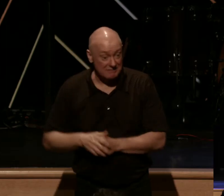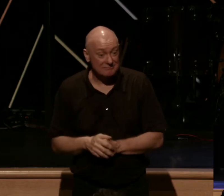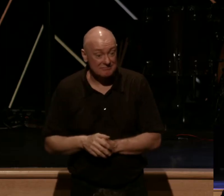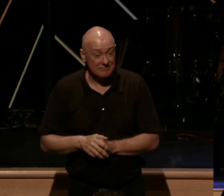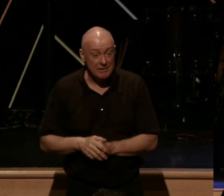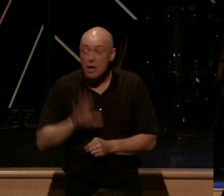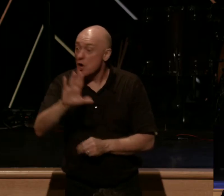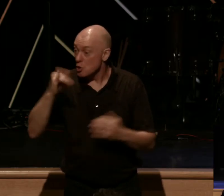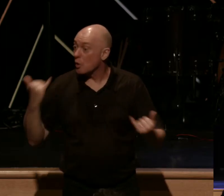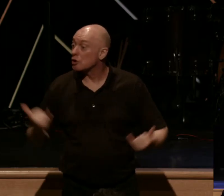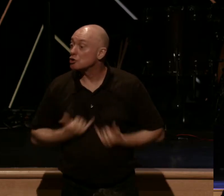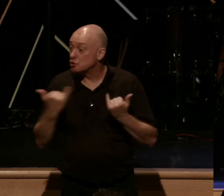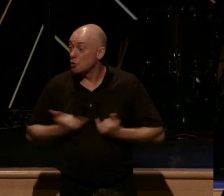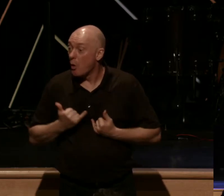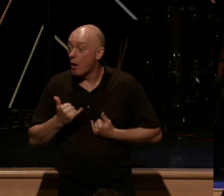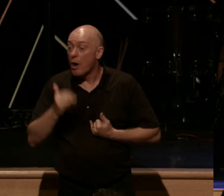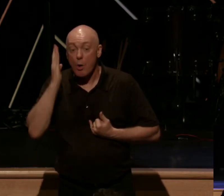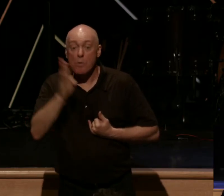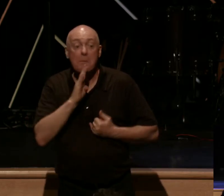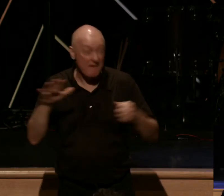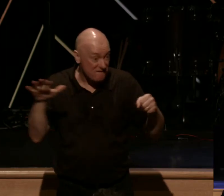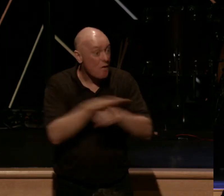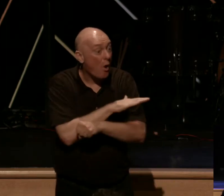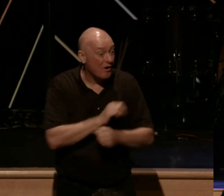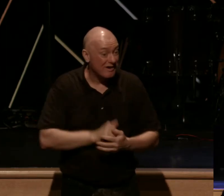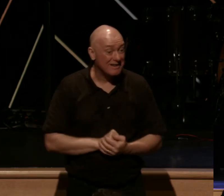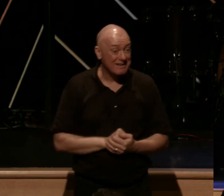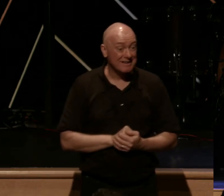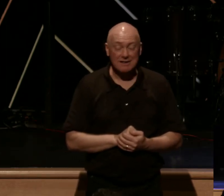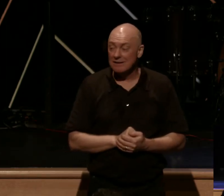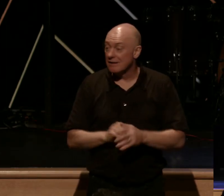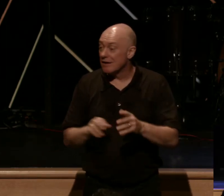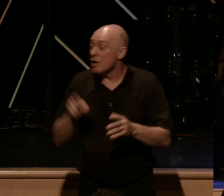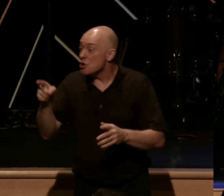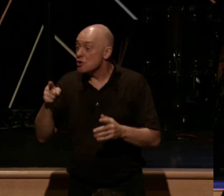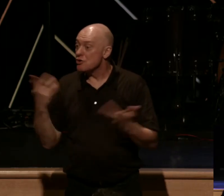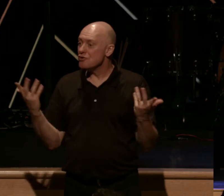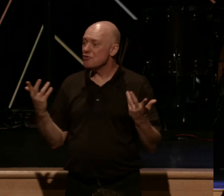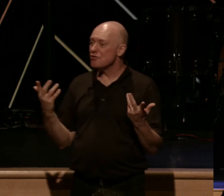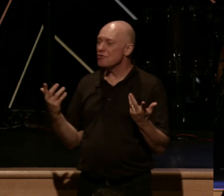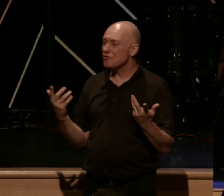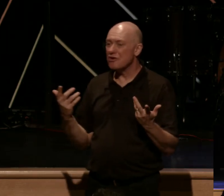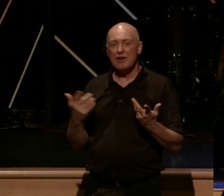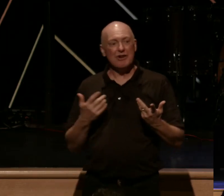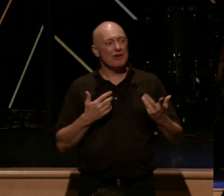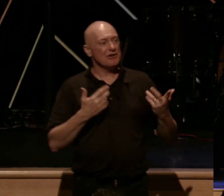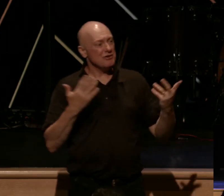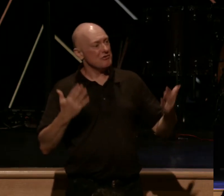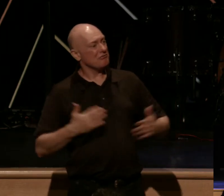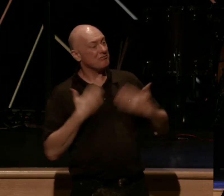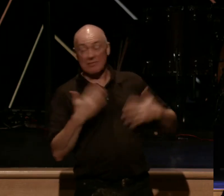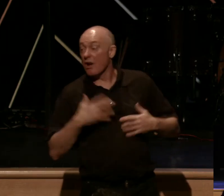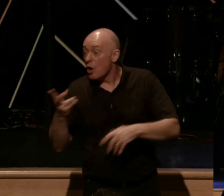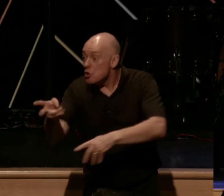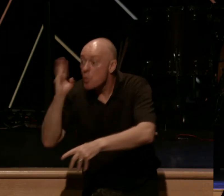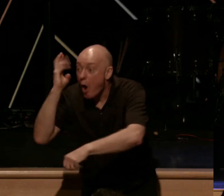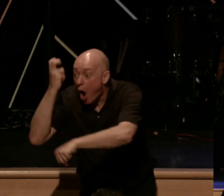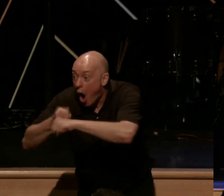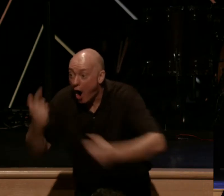your joy will be full. If you live gladly to make others glad in God, your life will be hard, your risks